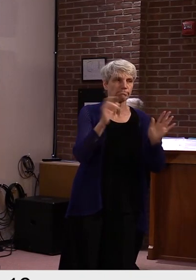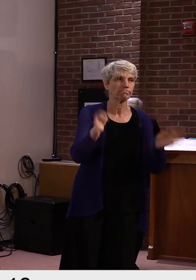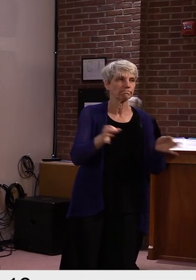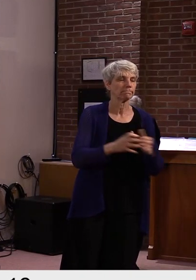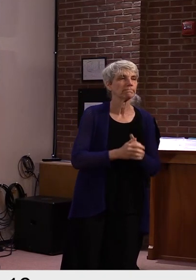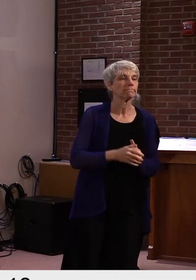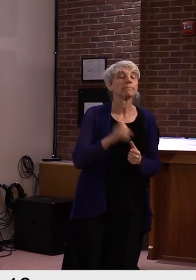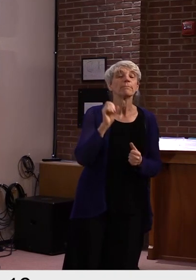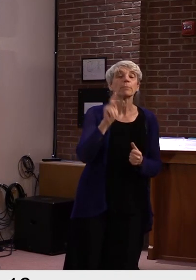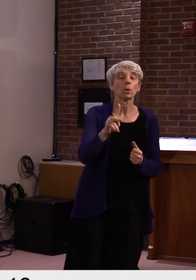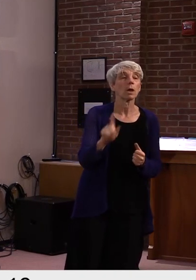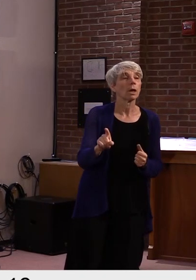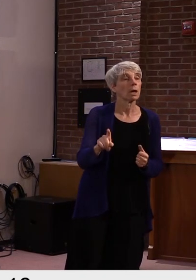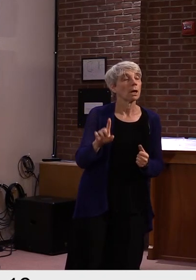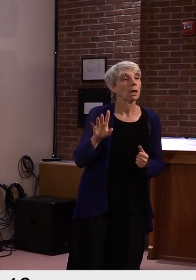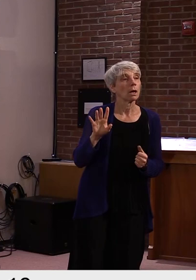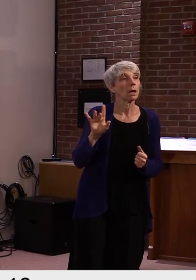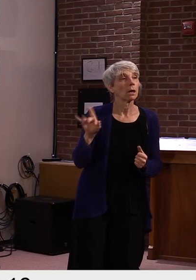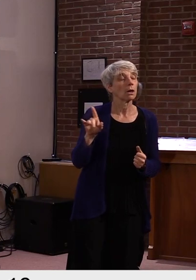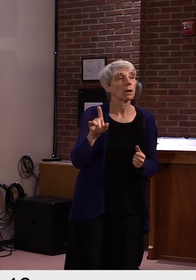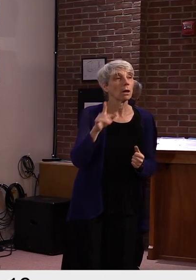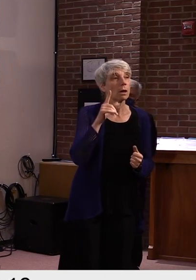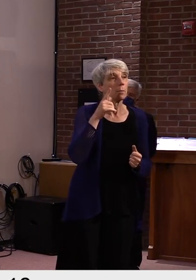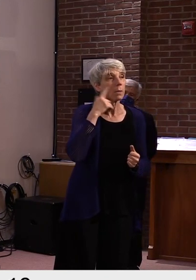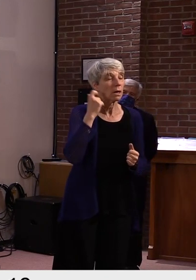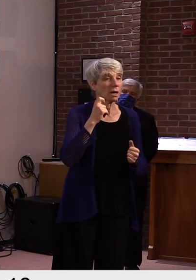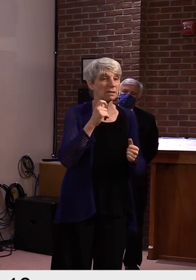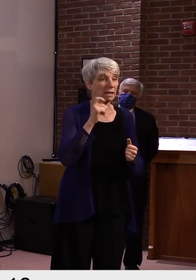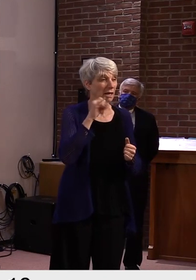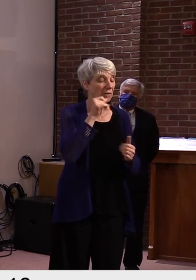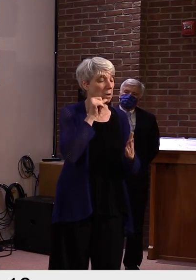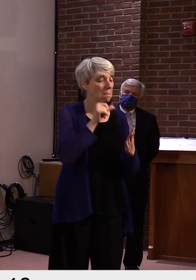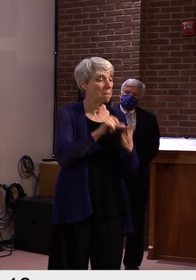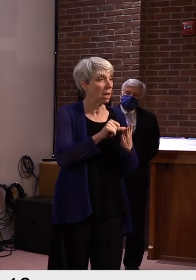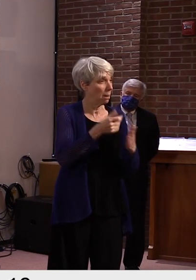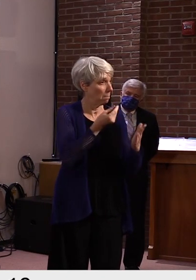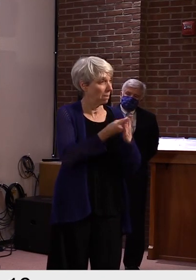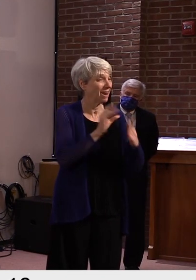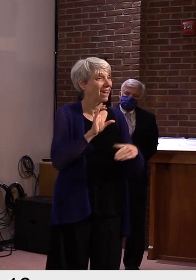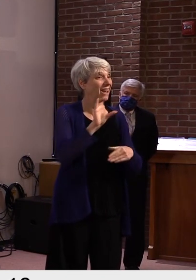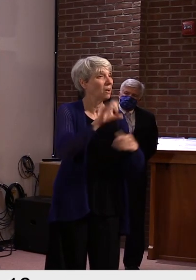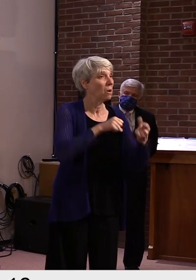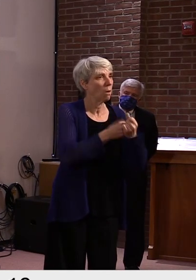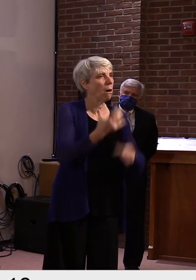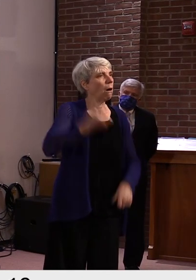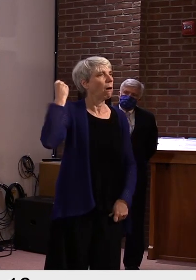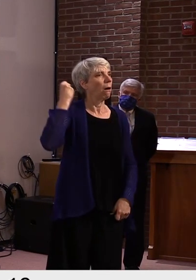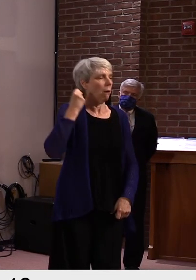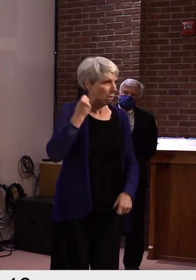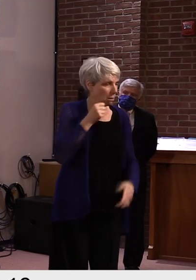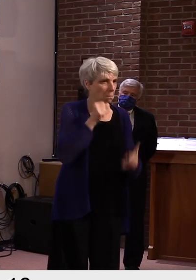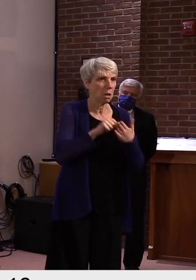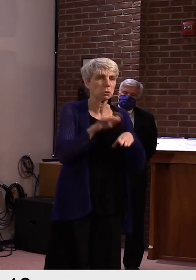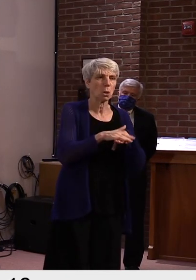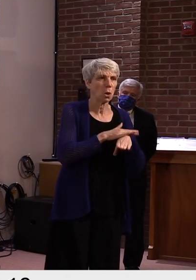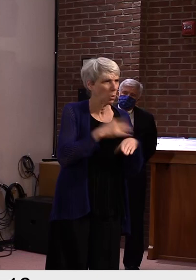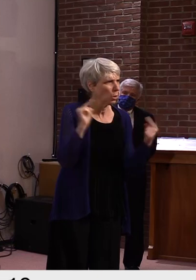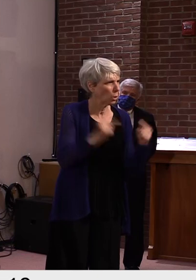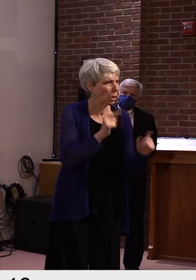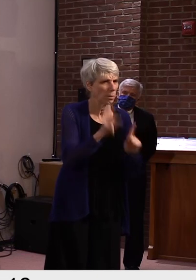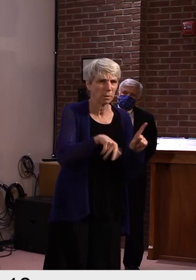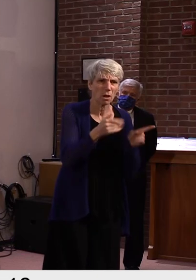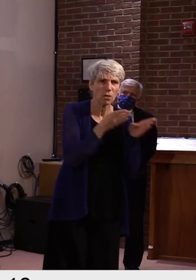Okay. Because the, you mail delivery has a lot of other impacts in addition to, in addition to ballots. Yeah. Checks,